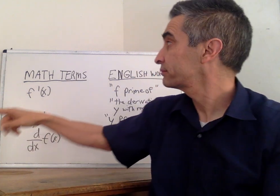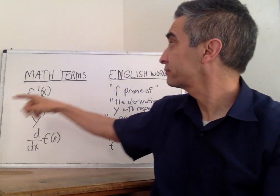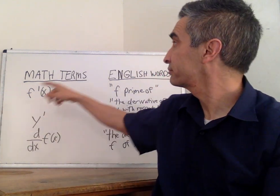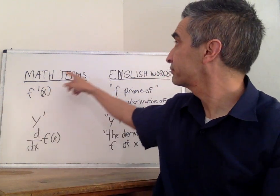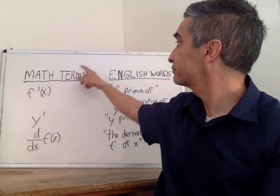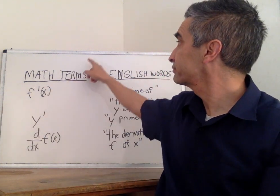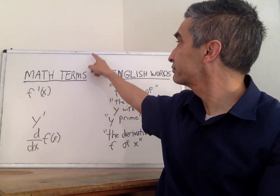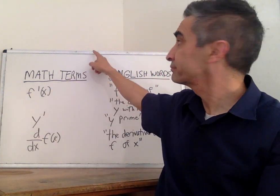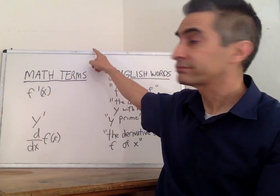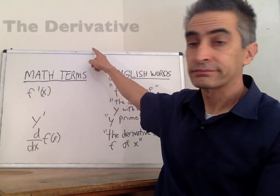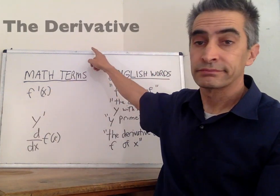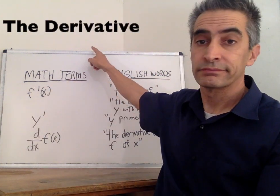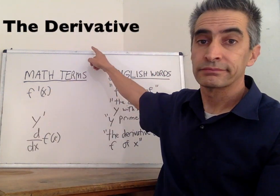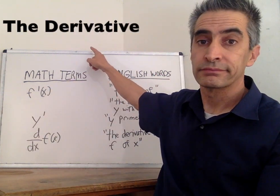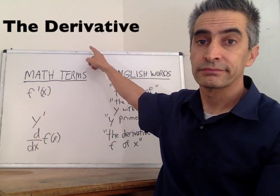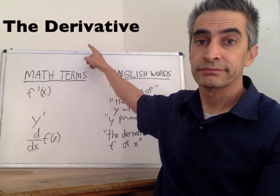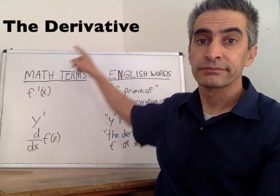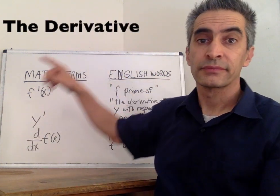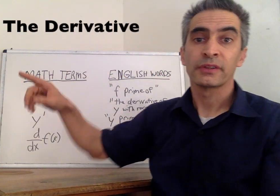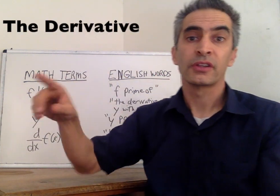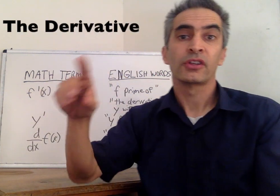the derivative.